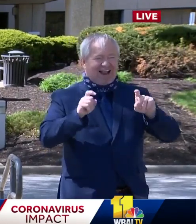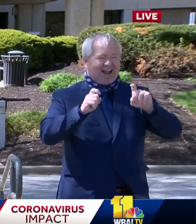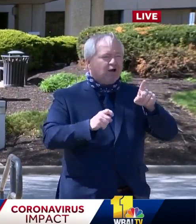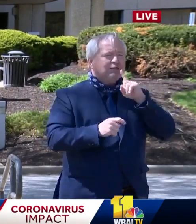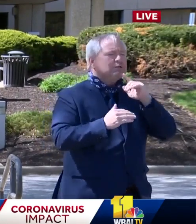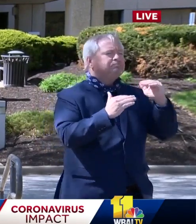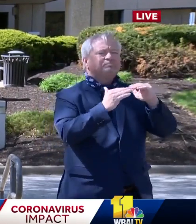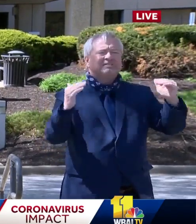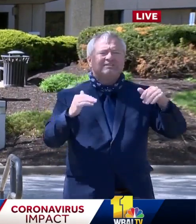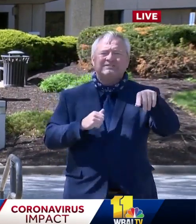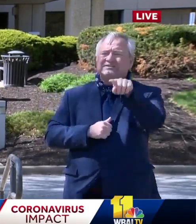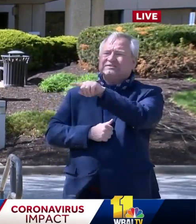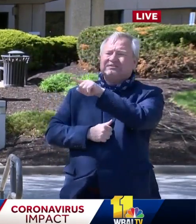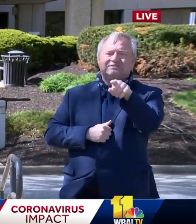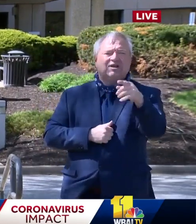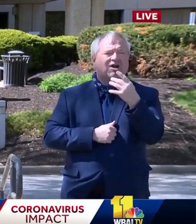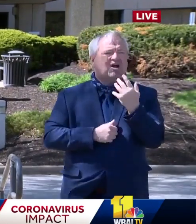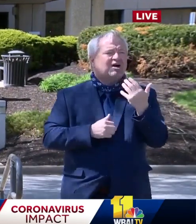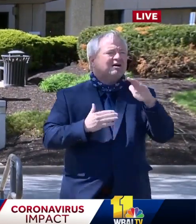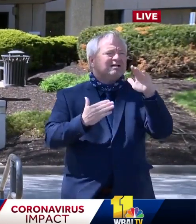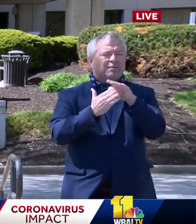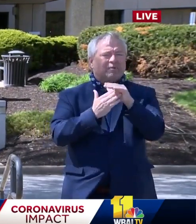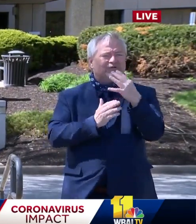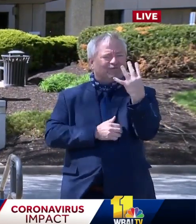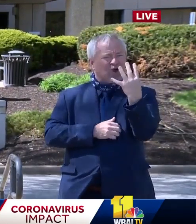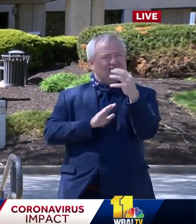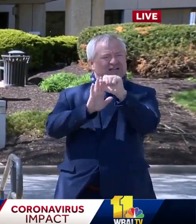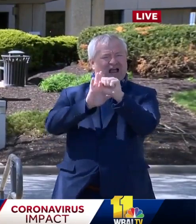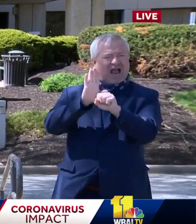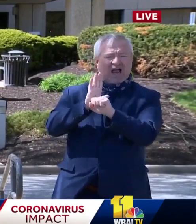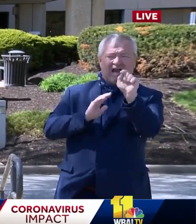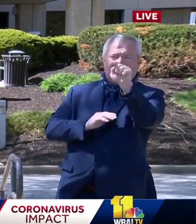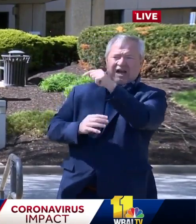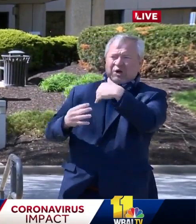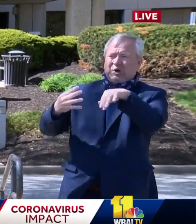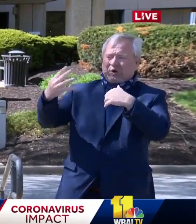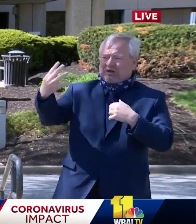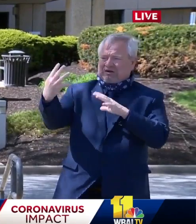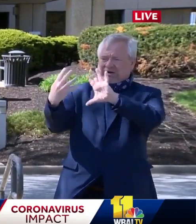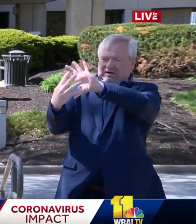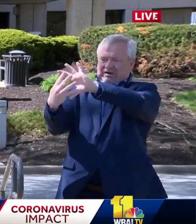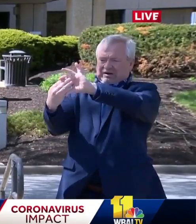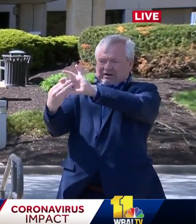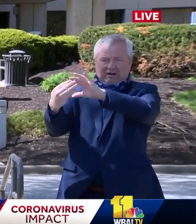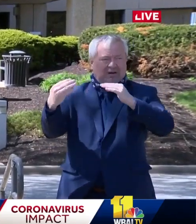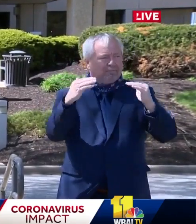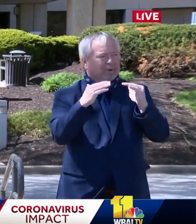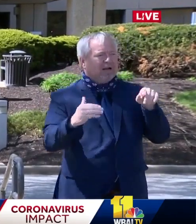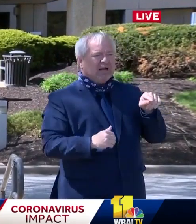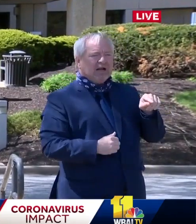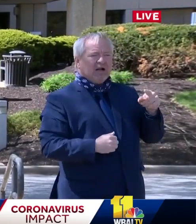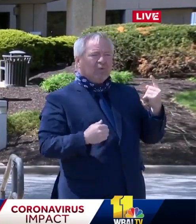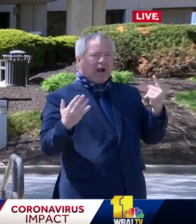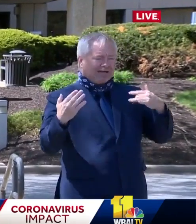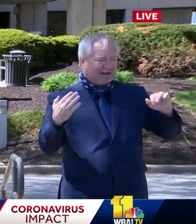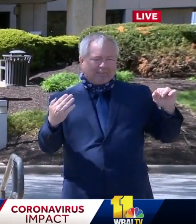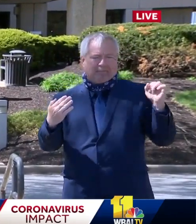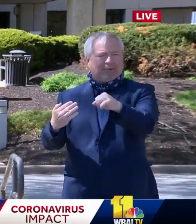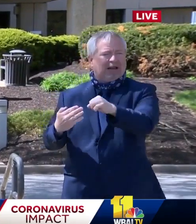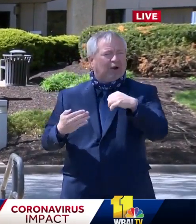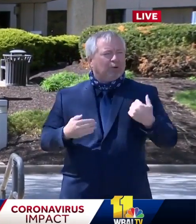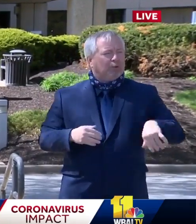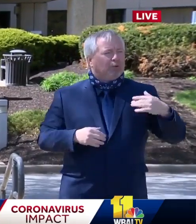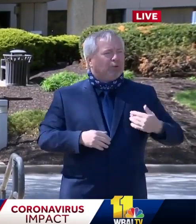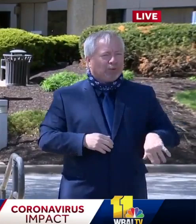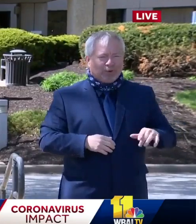of testing that has been completed by four of the top five states in America added together. We had a second plane